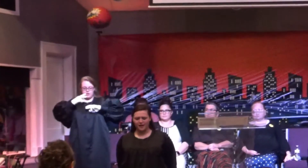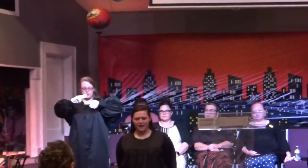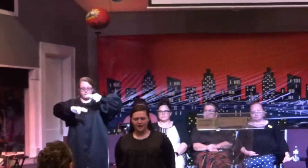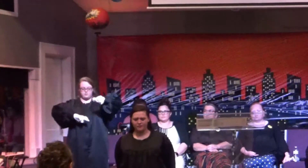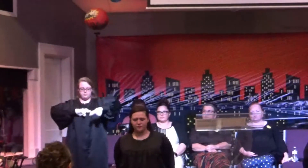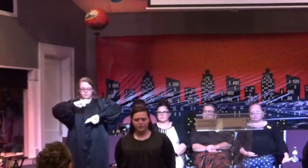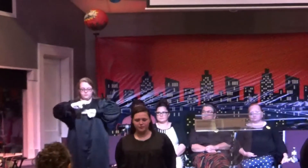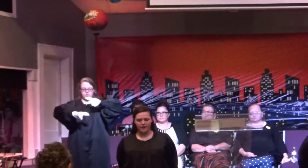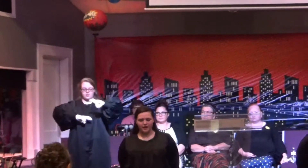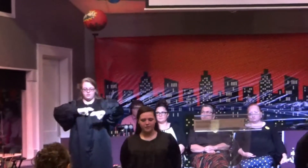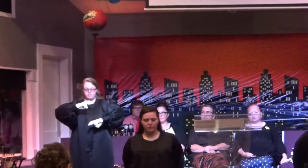have revival